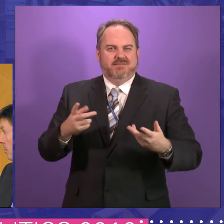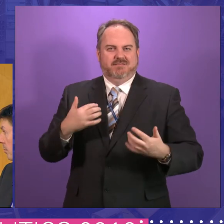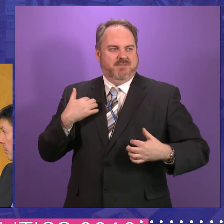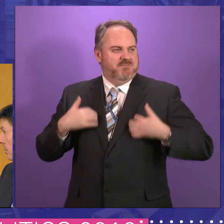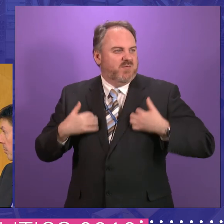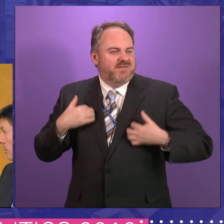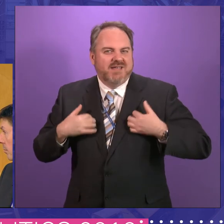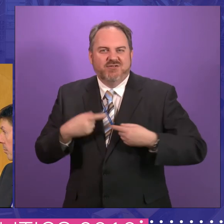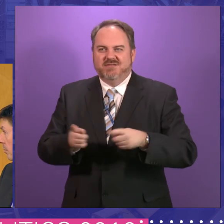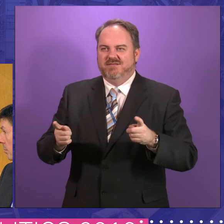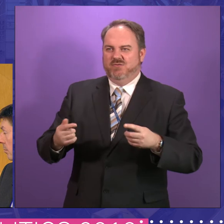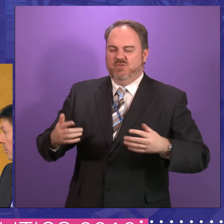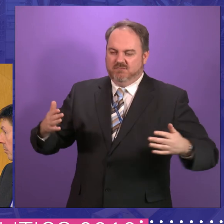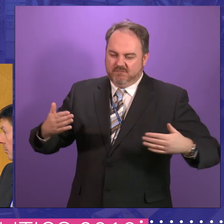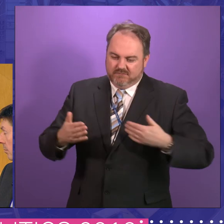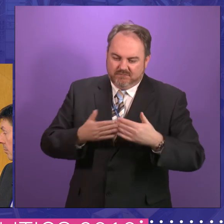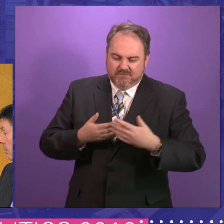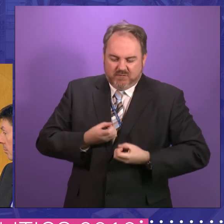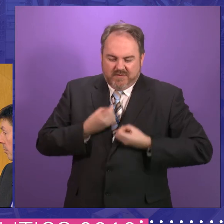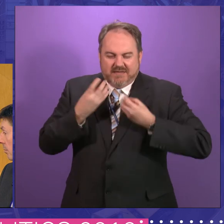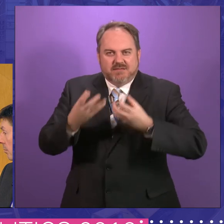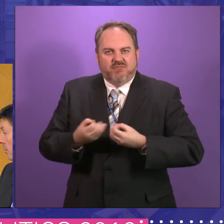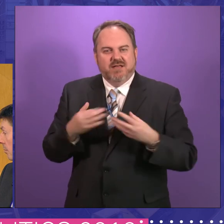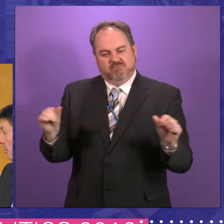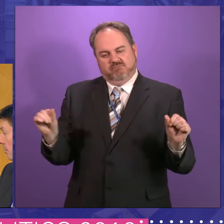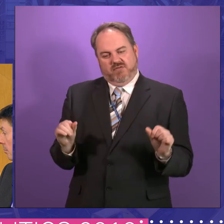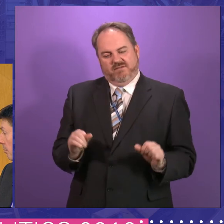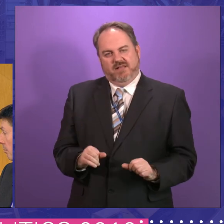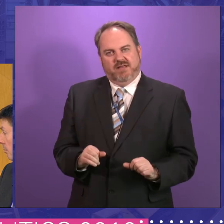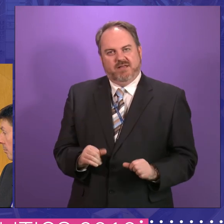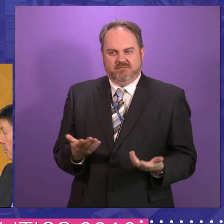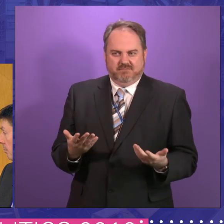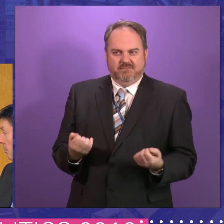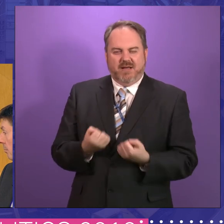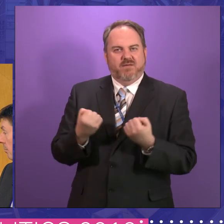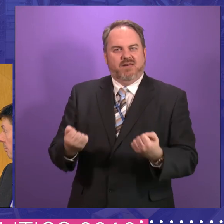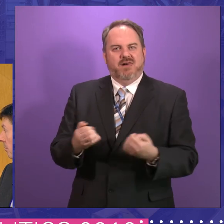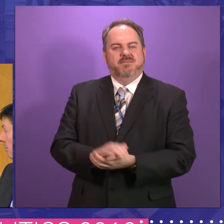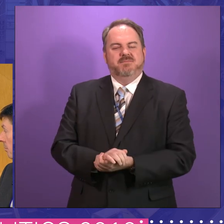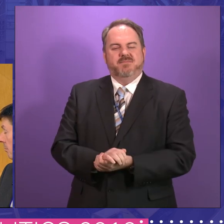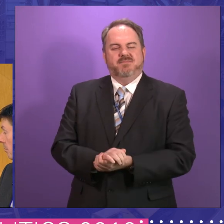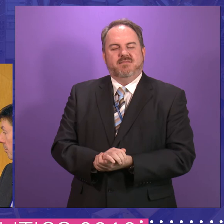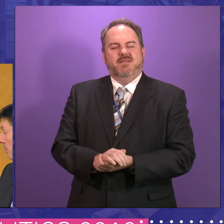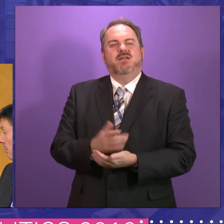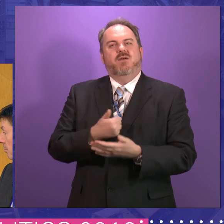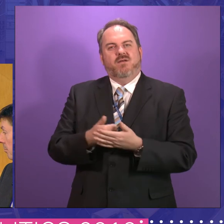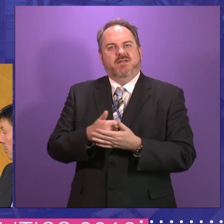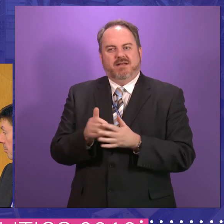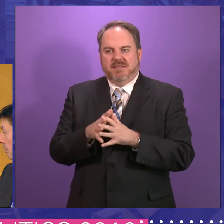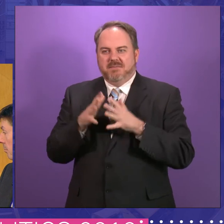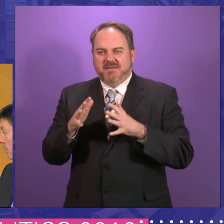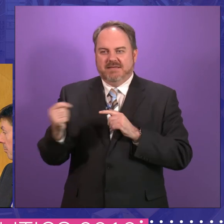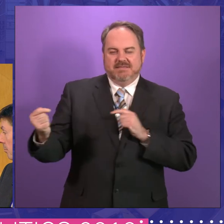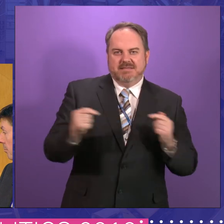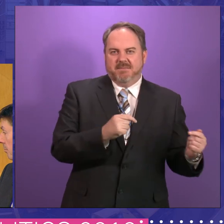motivated that politicians are to express themselves. And you find that in very, very, uh, big debates of